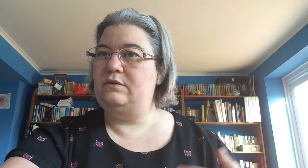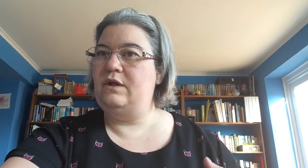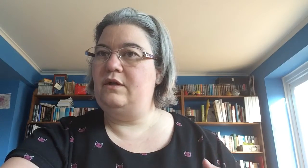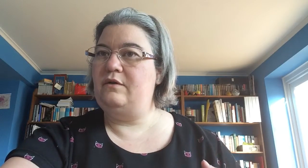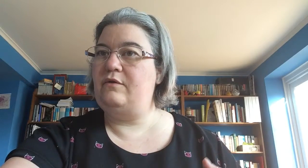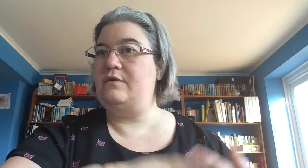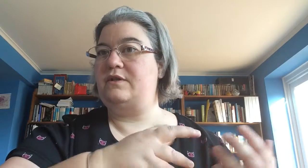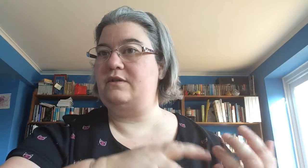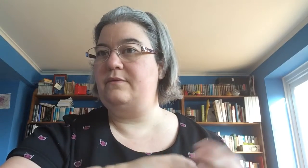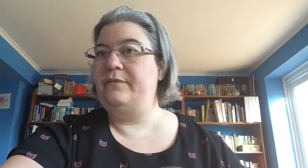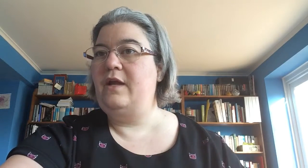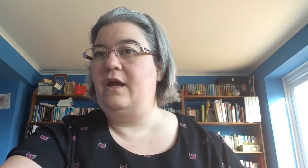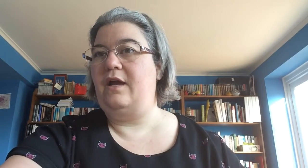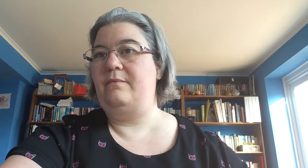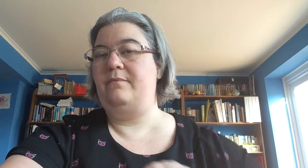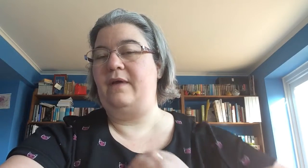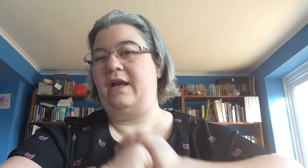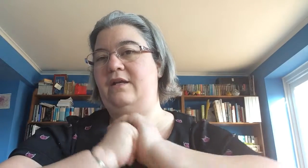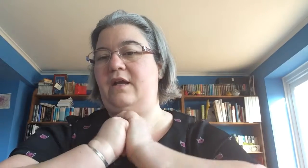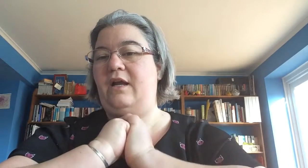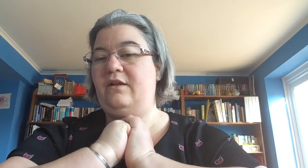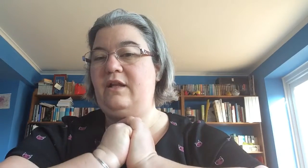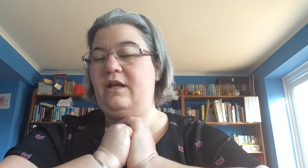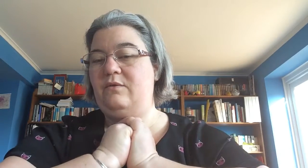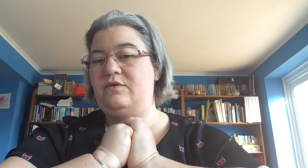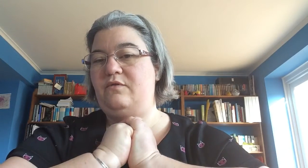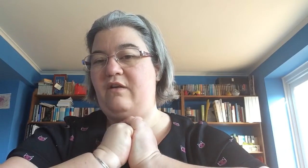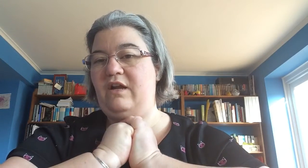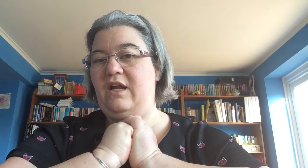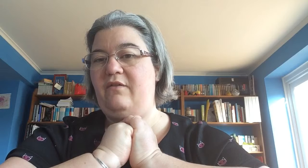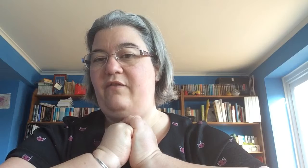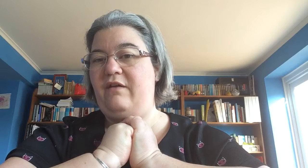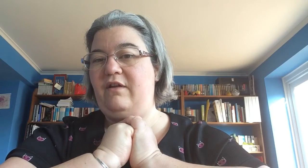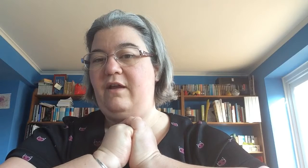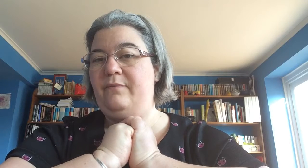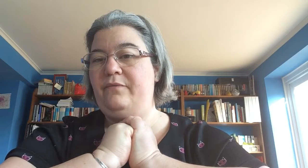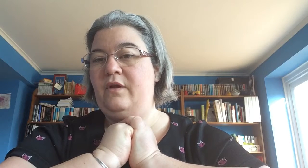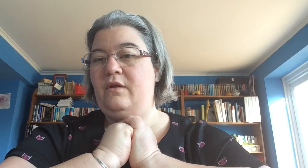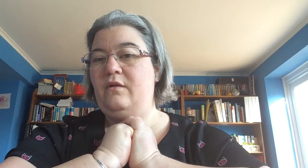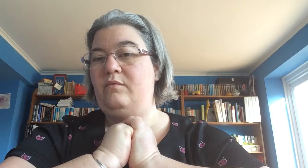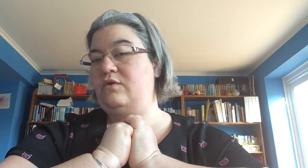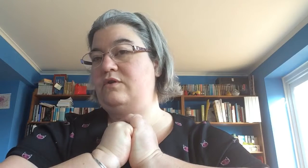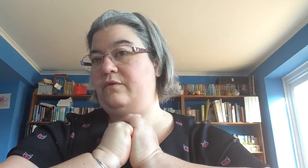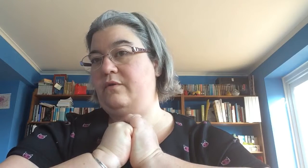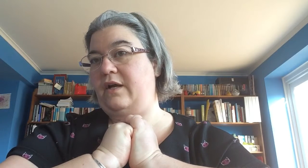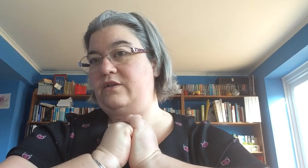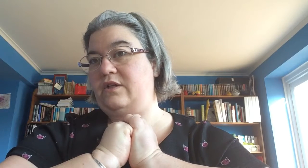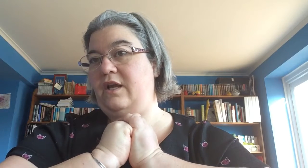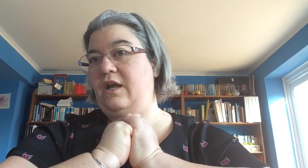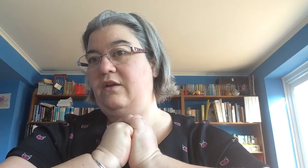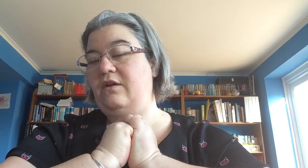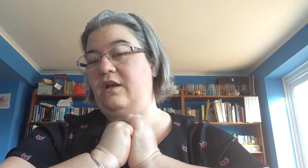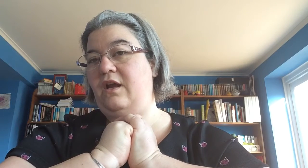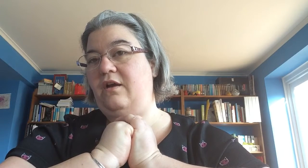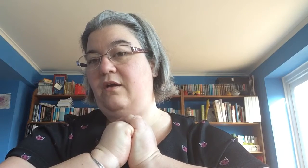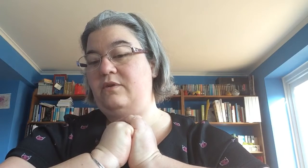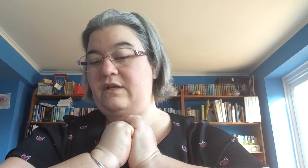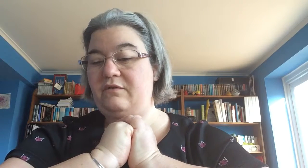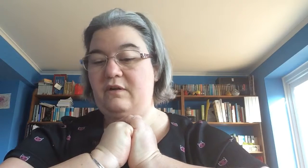roses, and I think it was very, very beautiful, actually, and I would definitely